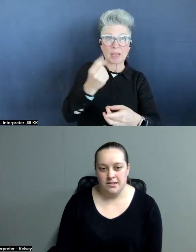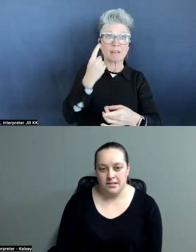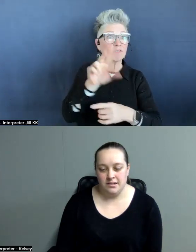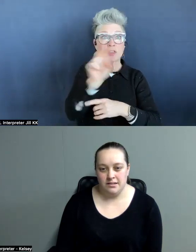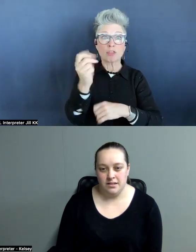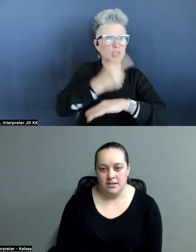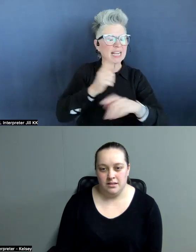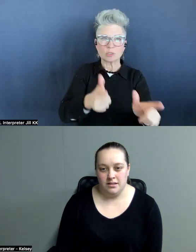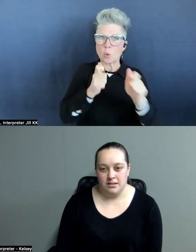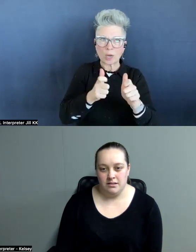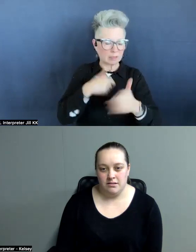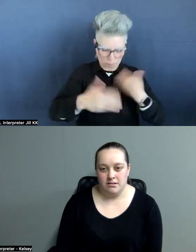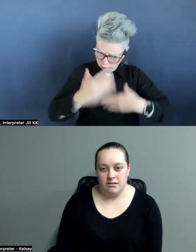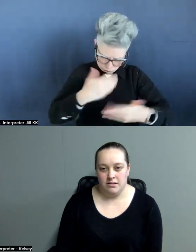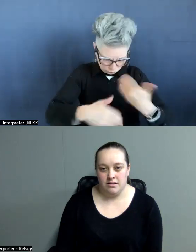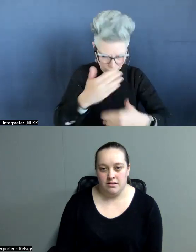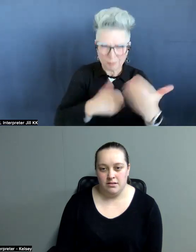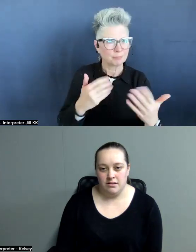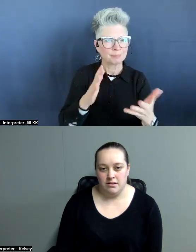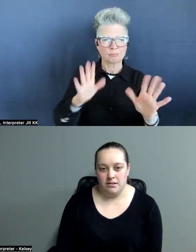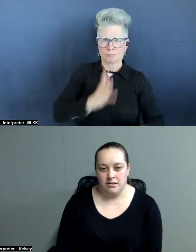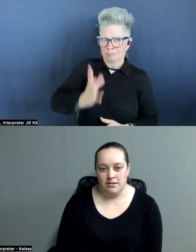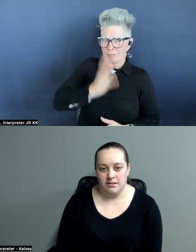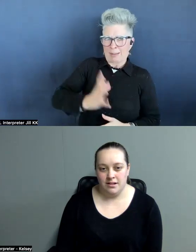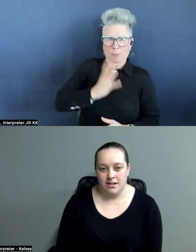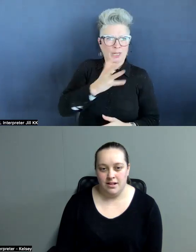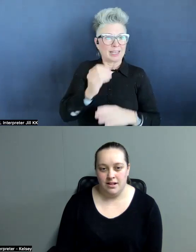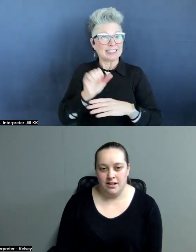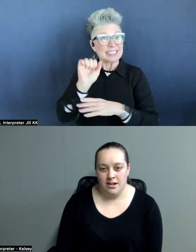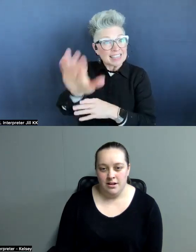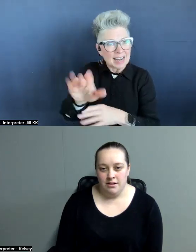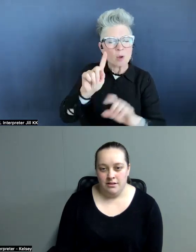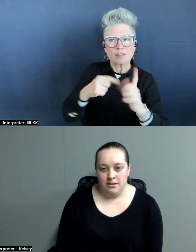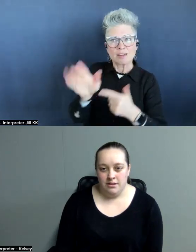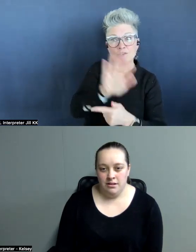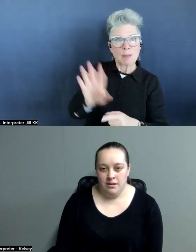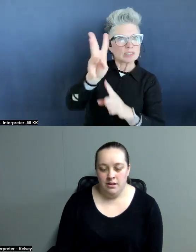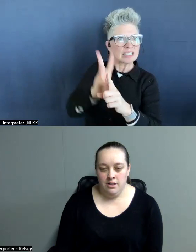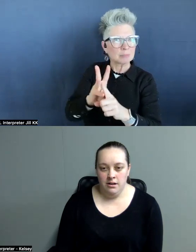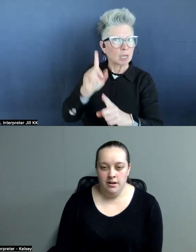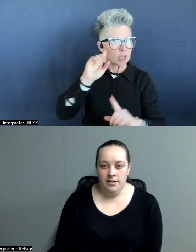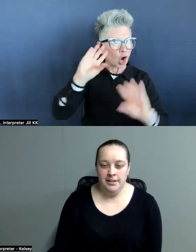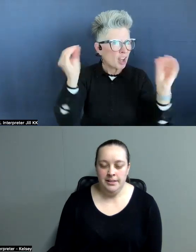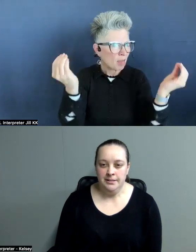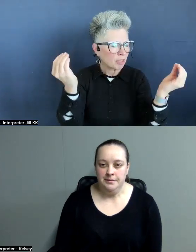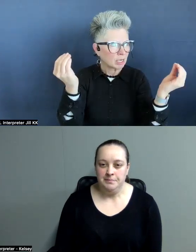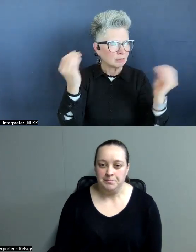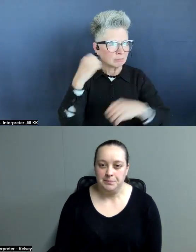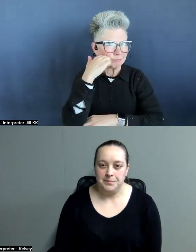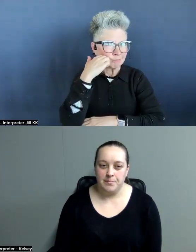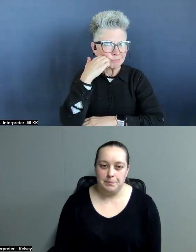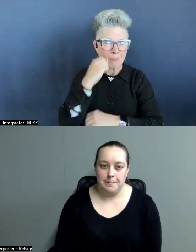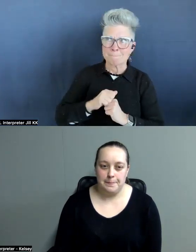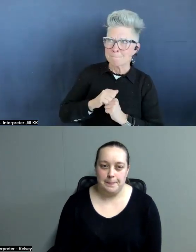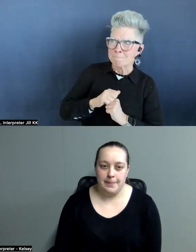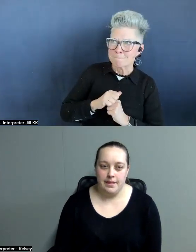ran through it, got it all pretty and sent it out. And then for about six months, there was nothing, you know, we didn't hear anything back. Okay.